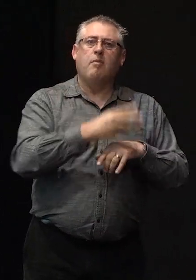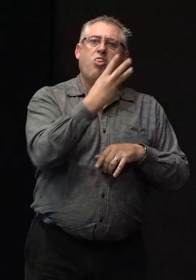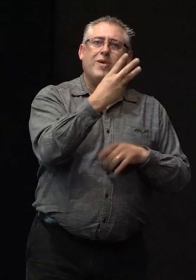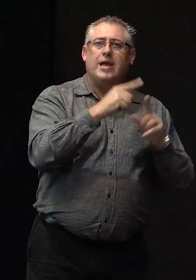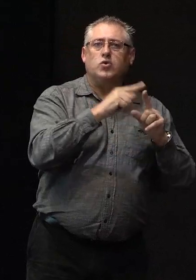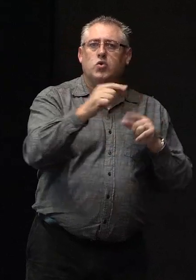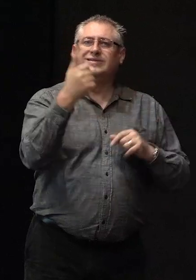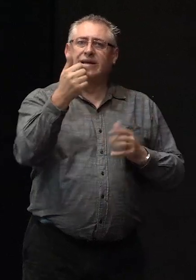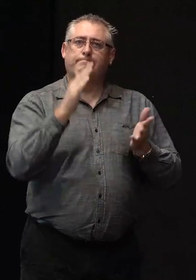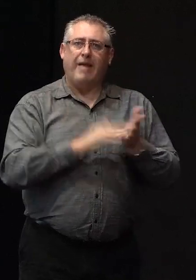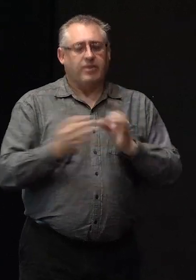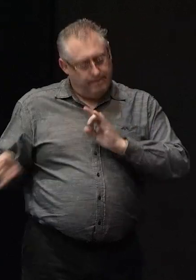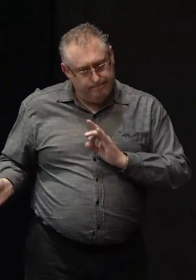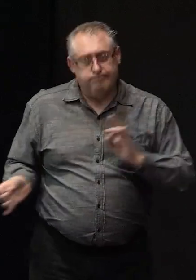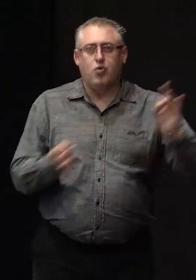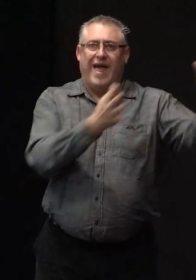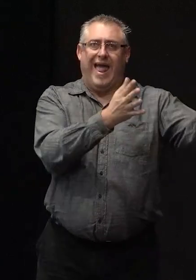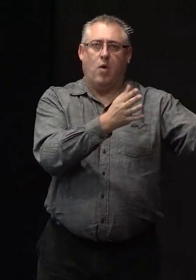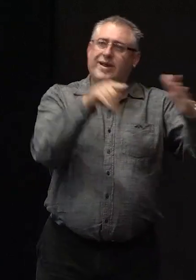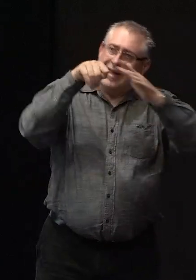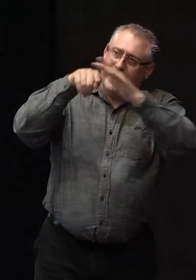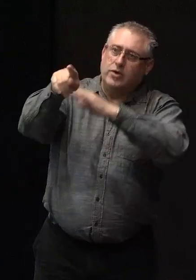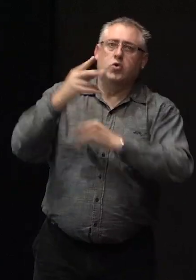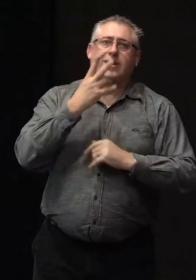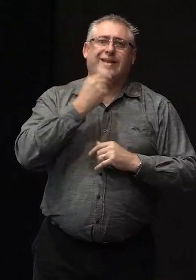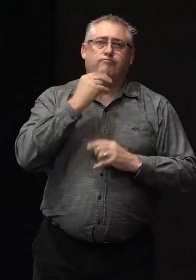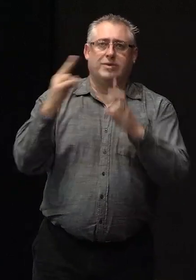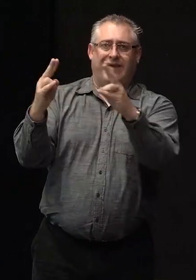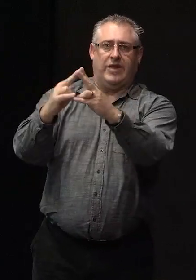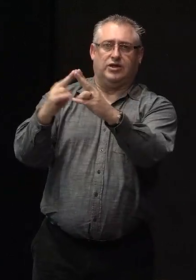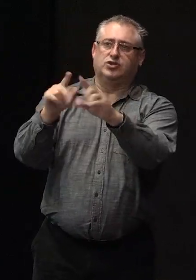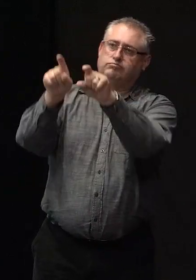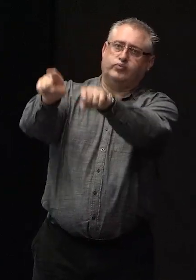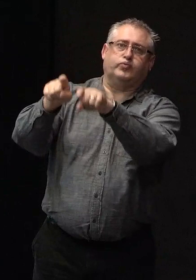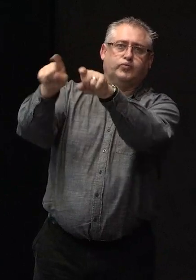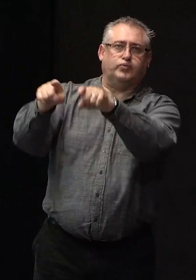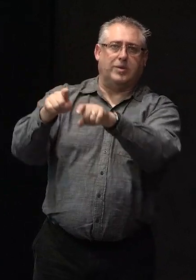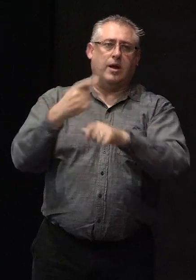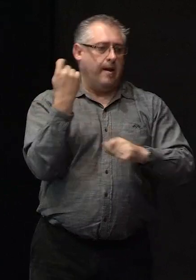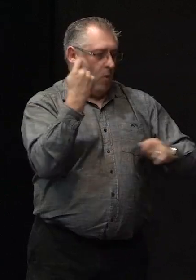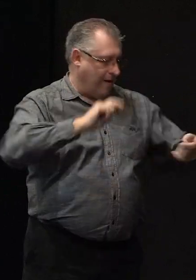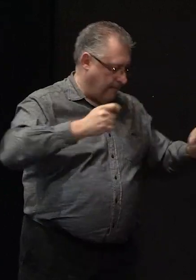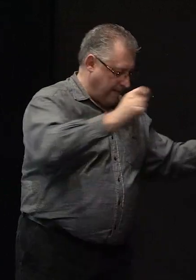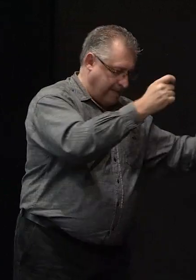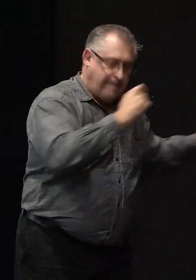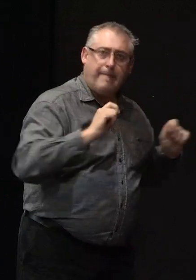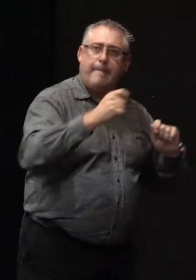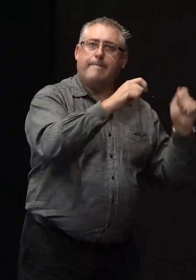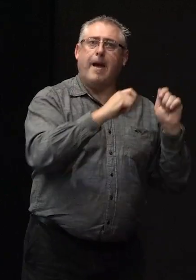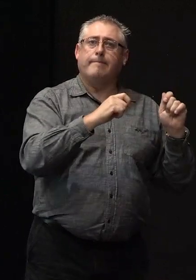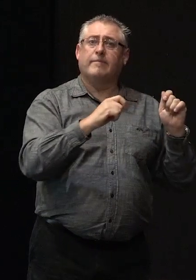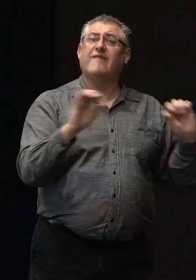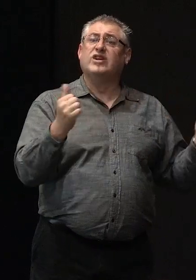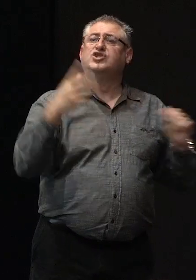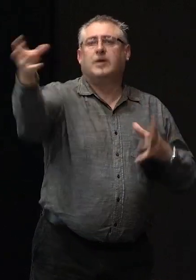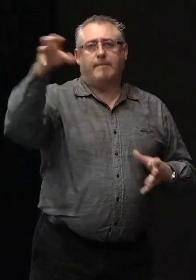months shift out into the temporary village and let the building contractors get on with the work free